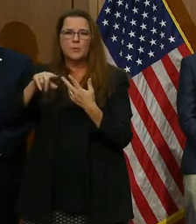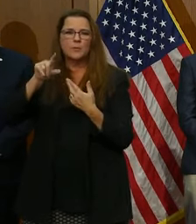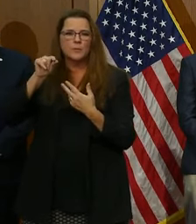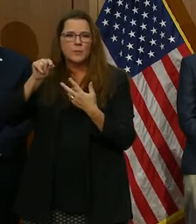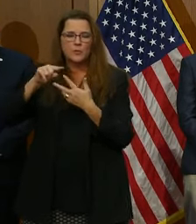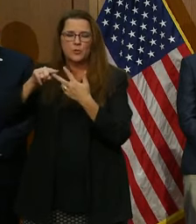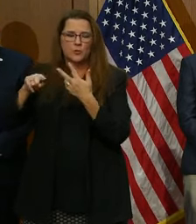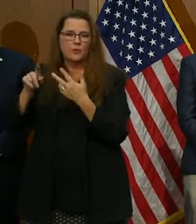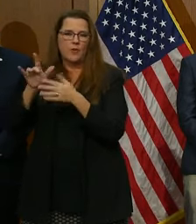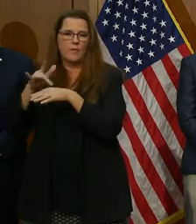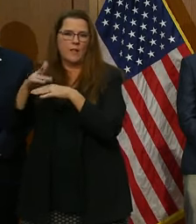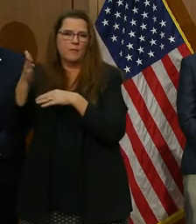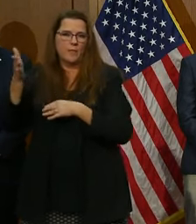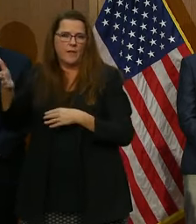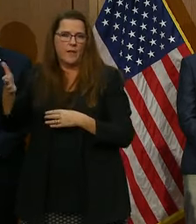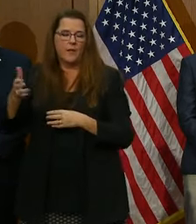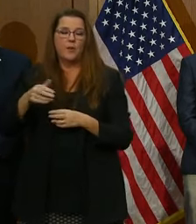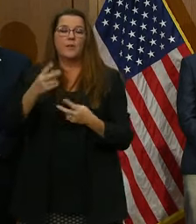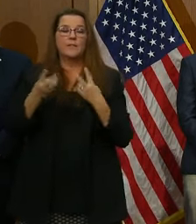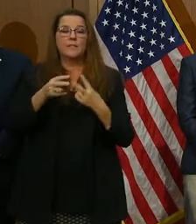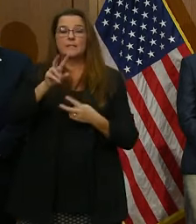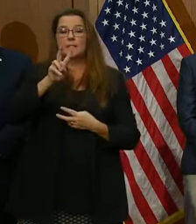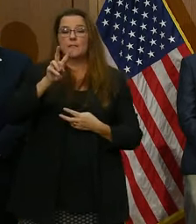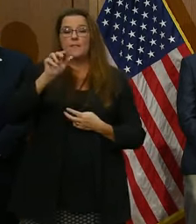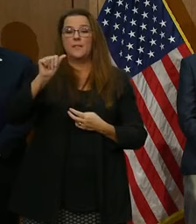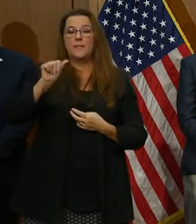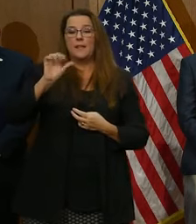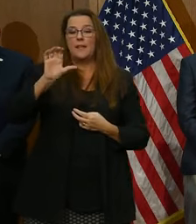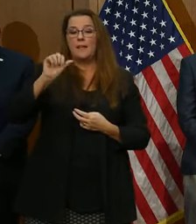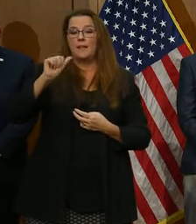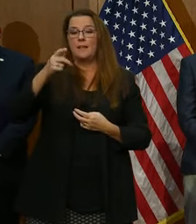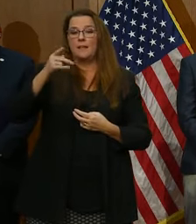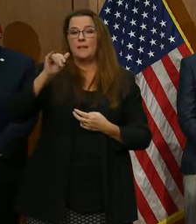Please visit VA Capitol 2021.